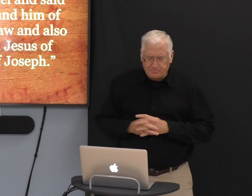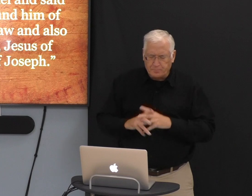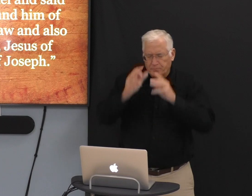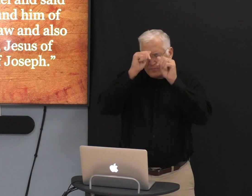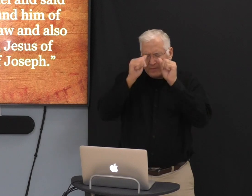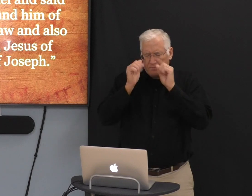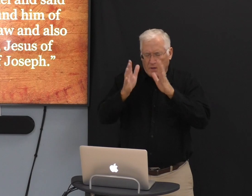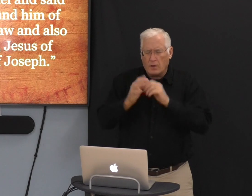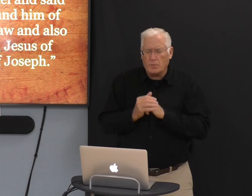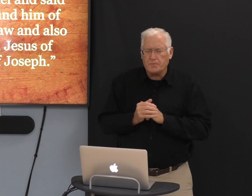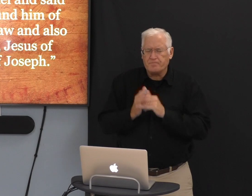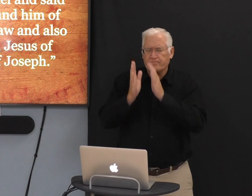So, let us pray.